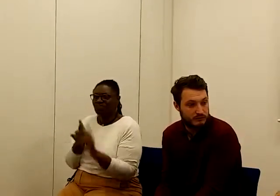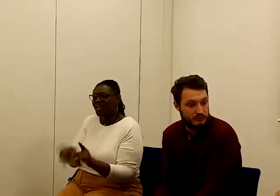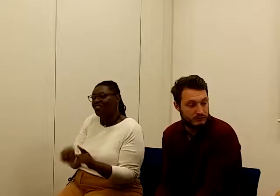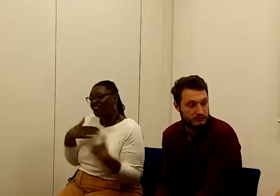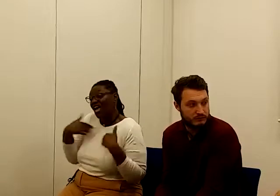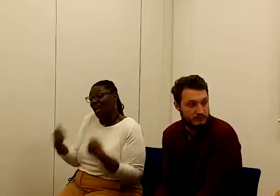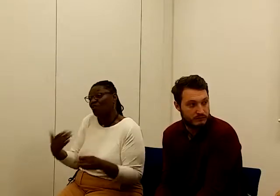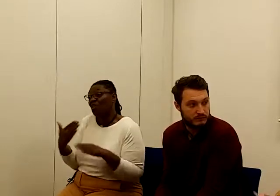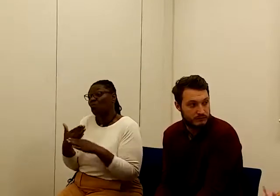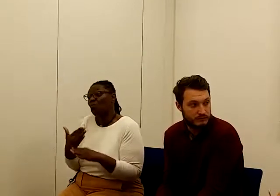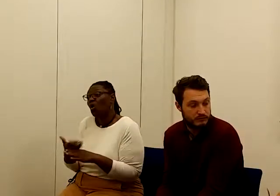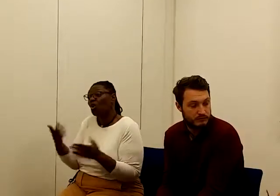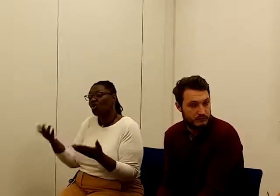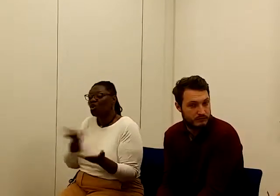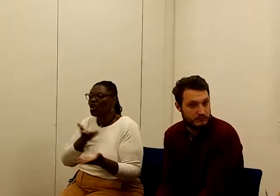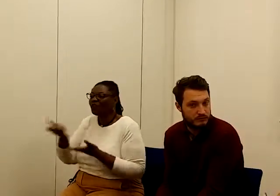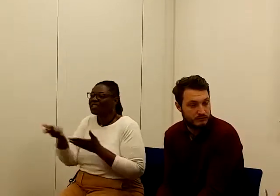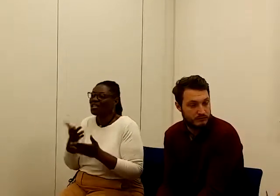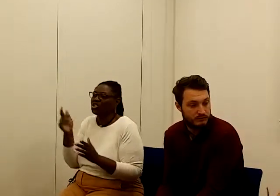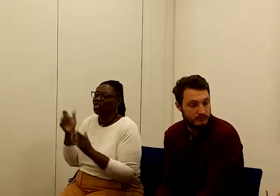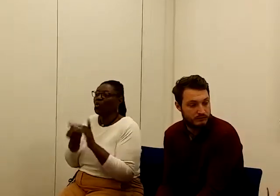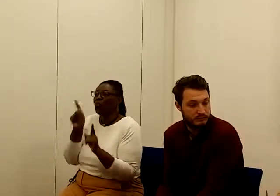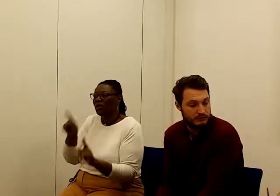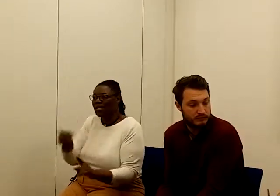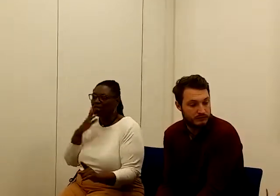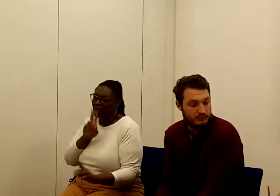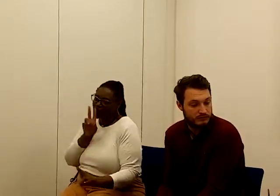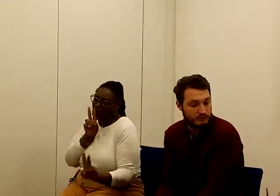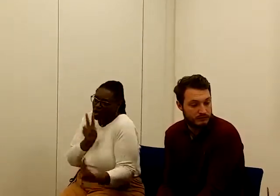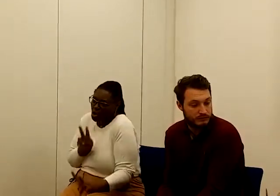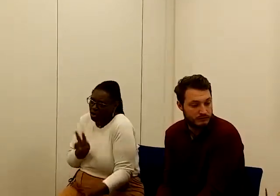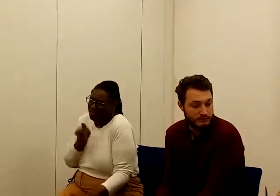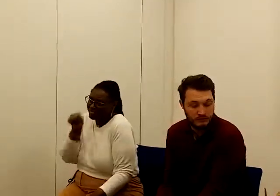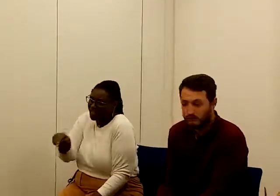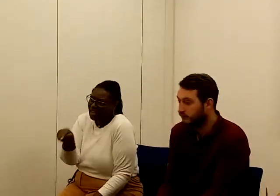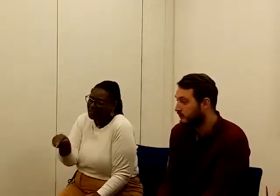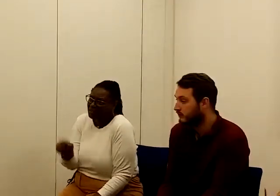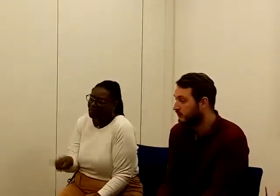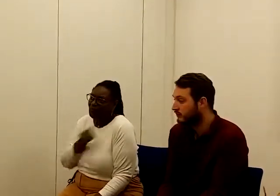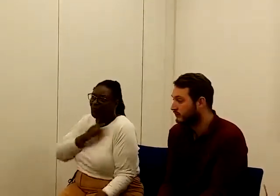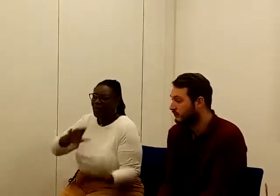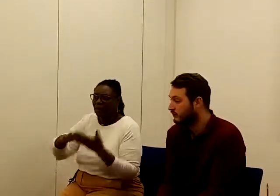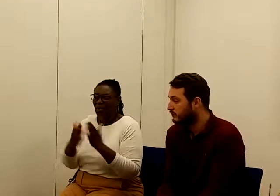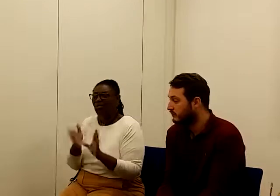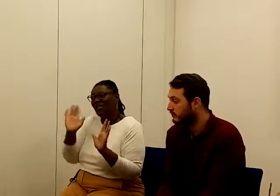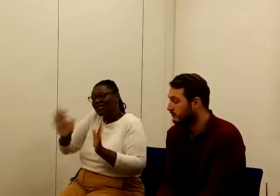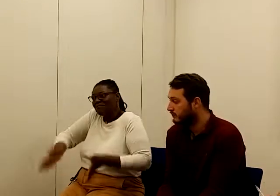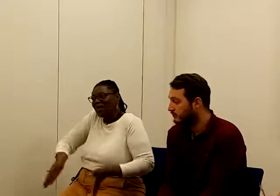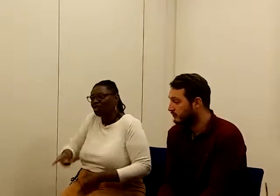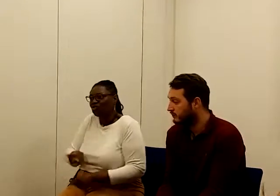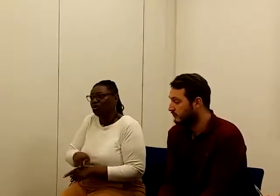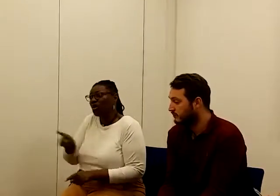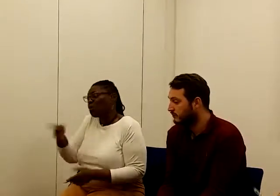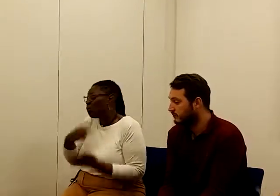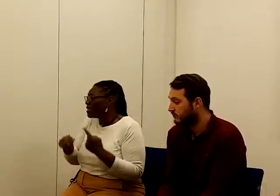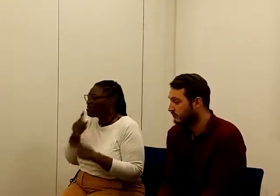conversation for disabled people is where we need to take a really close look at it. Because that's mandatory. And we can't see any